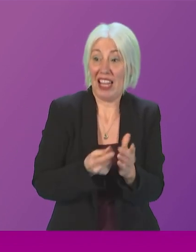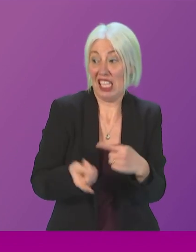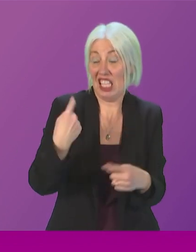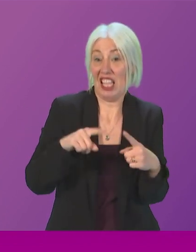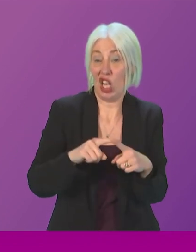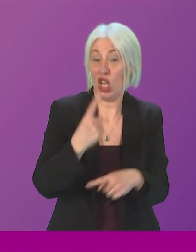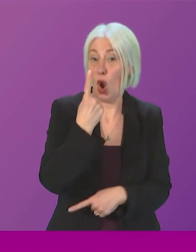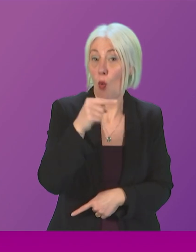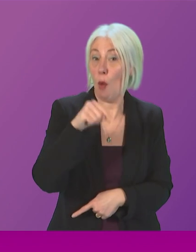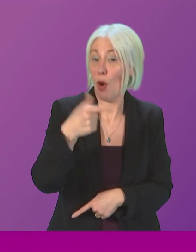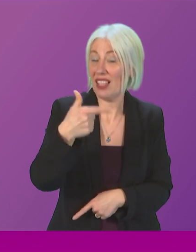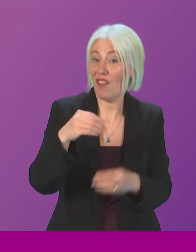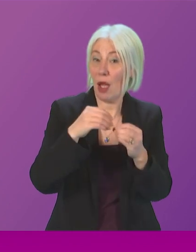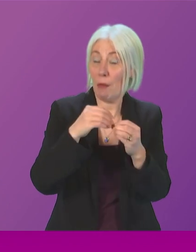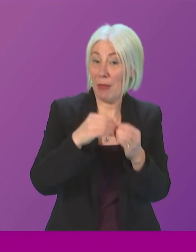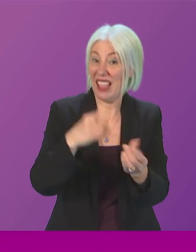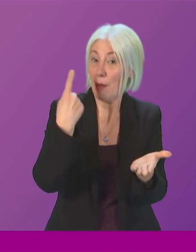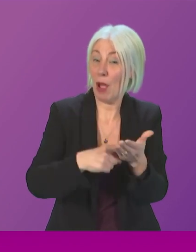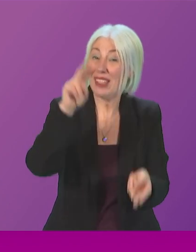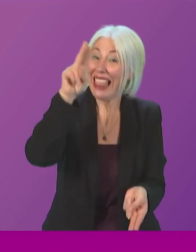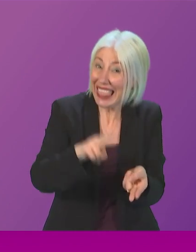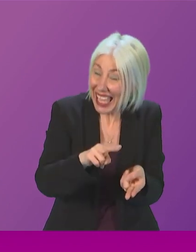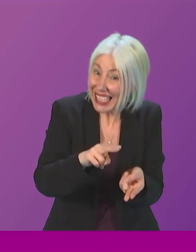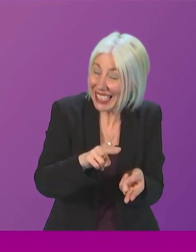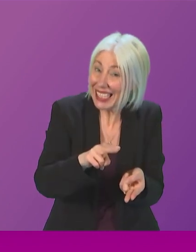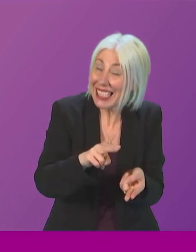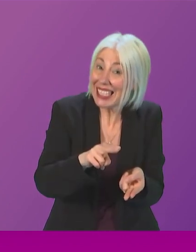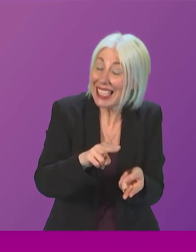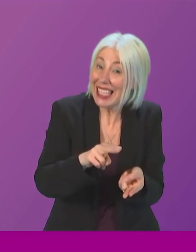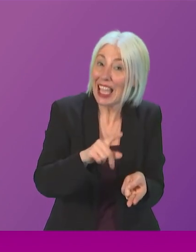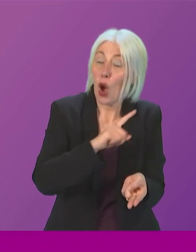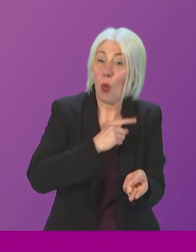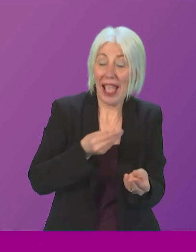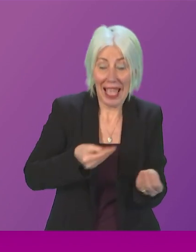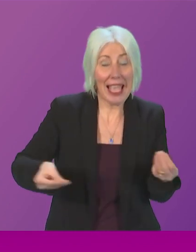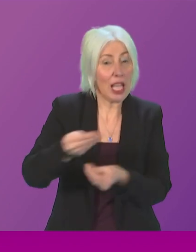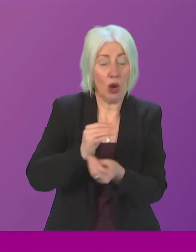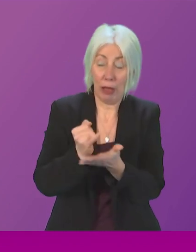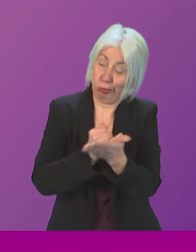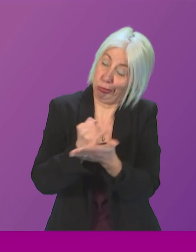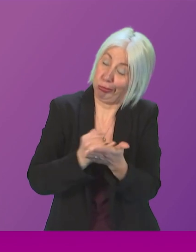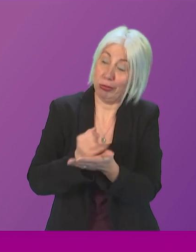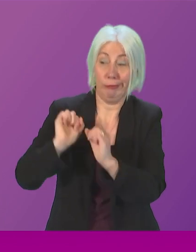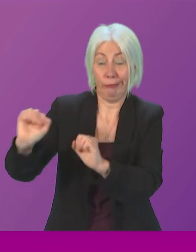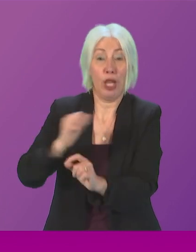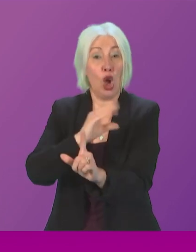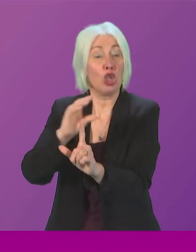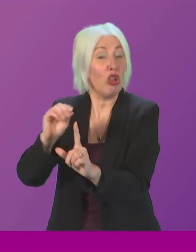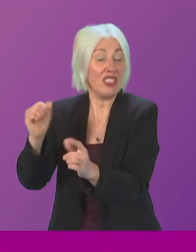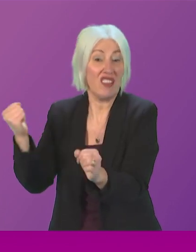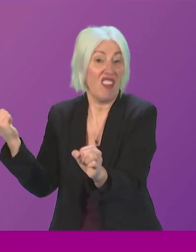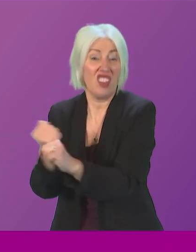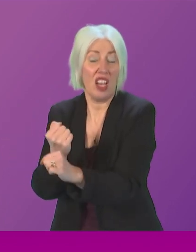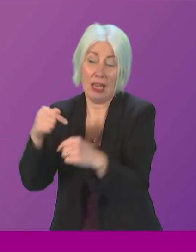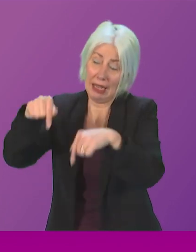worth £1.7 billion less at peak inflation because of the economic carnage her party inflicted